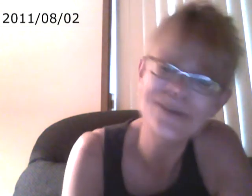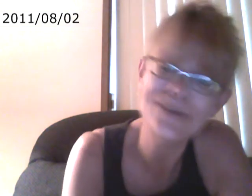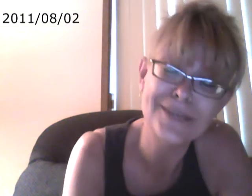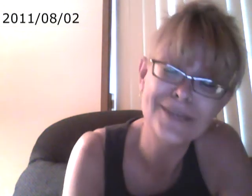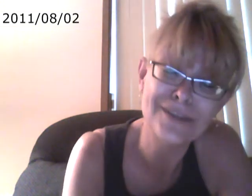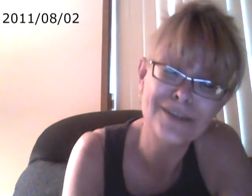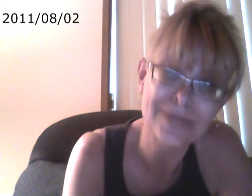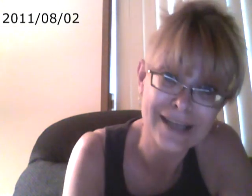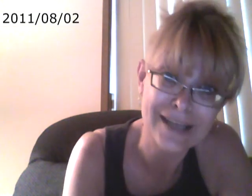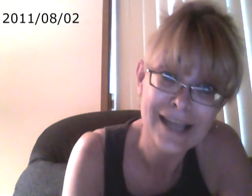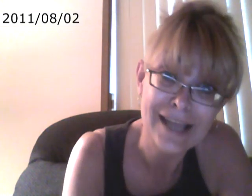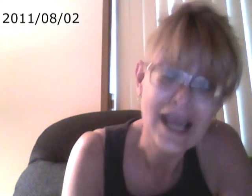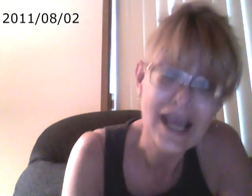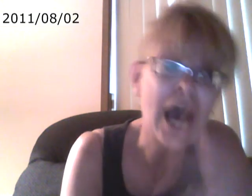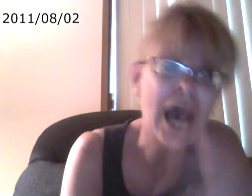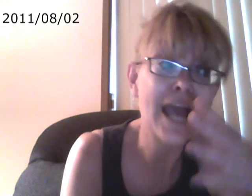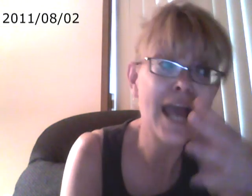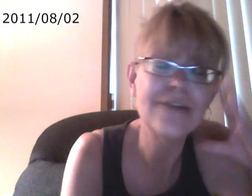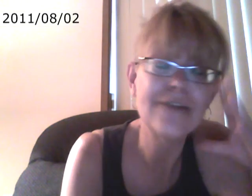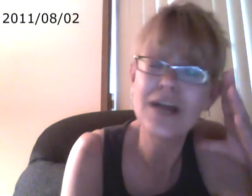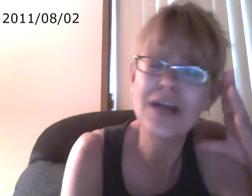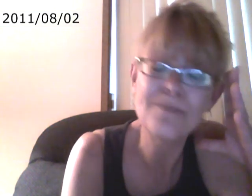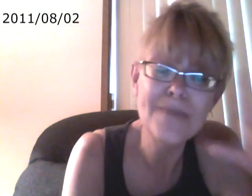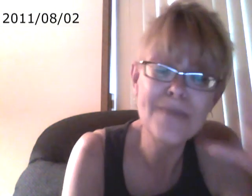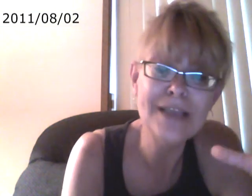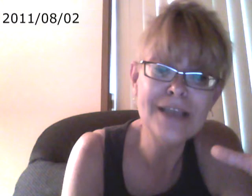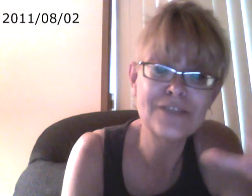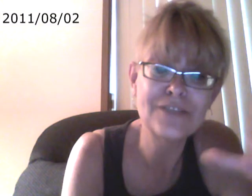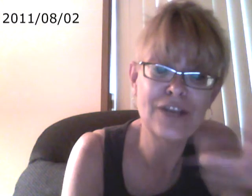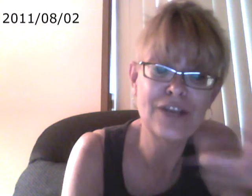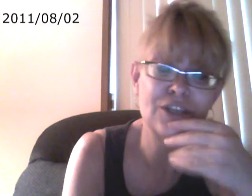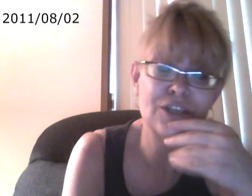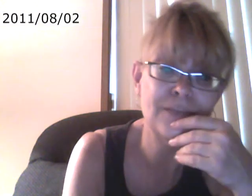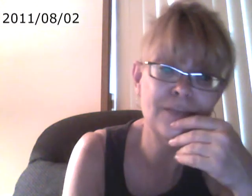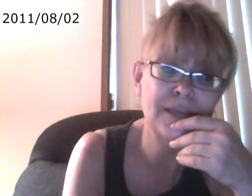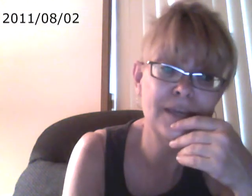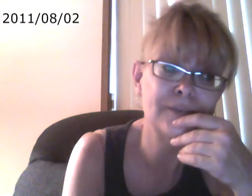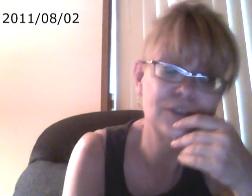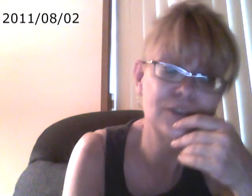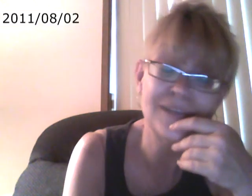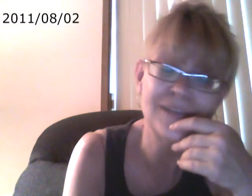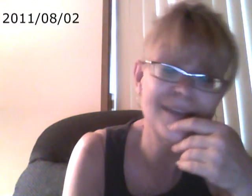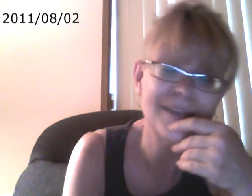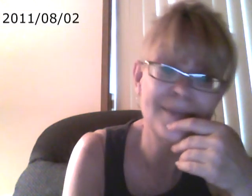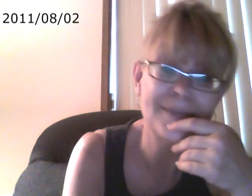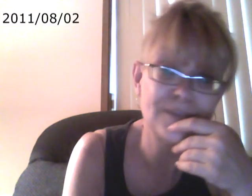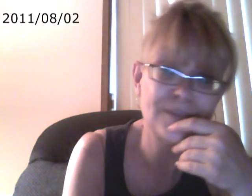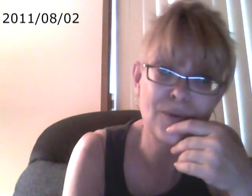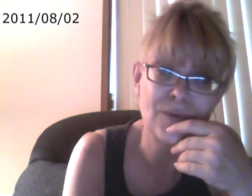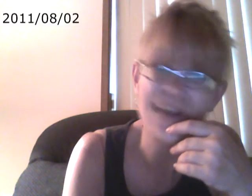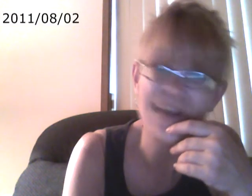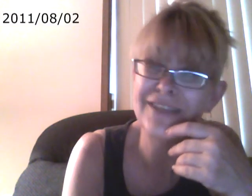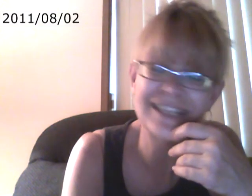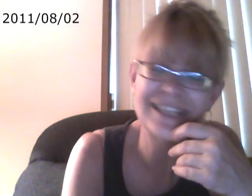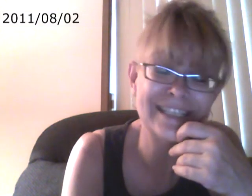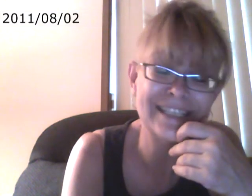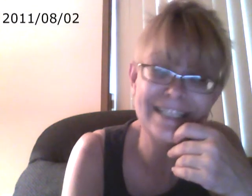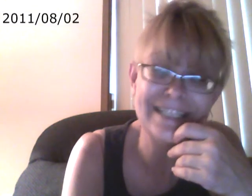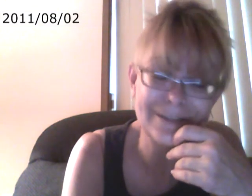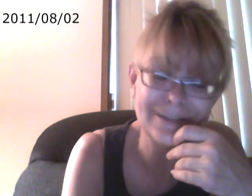website's almost done. I have a massive challenge in being able to do it. I'm not the best programmer. I haven't done it in years.